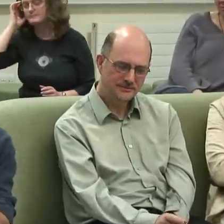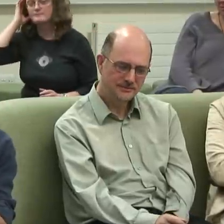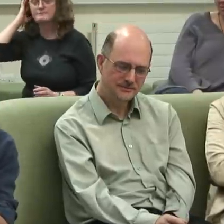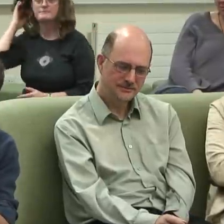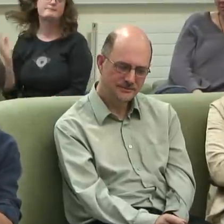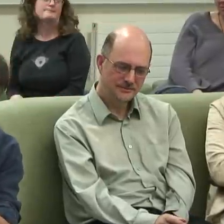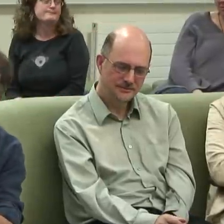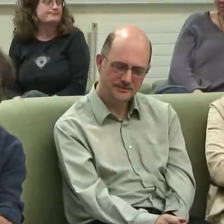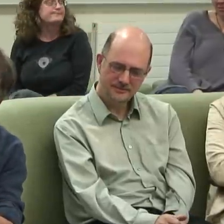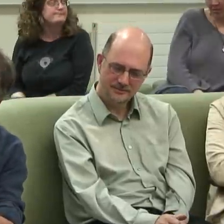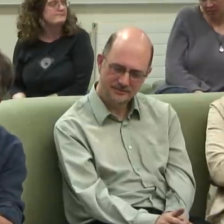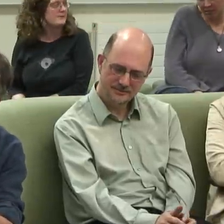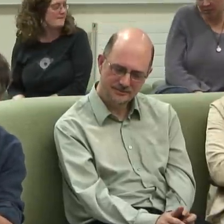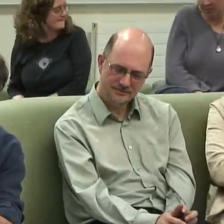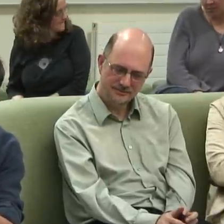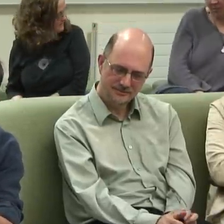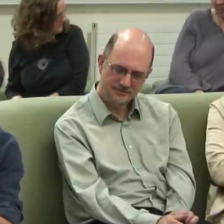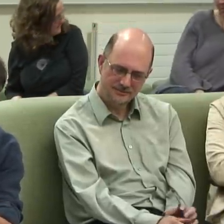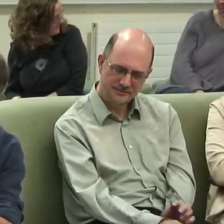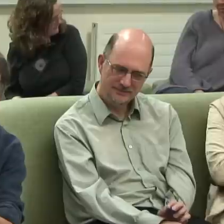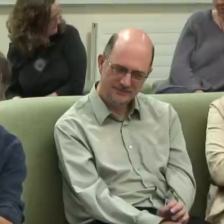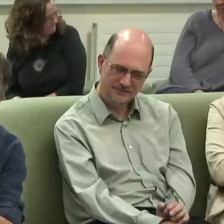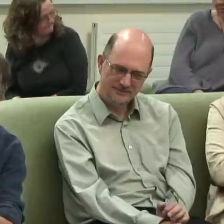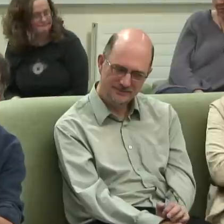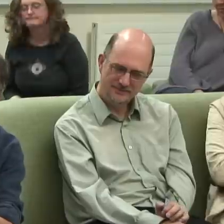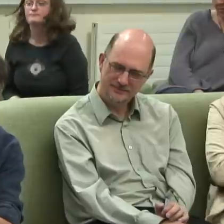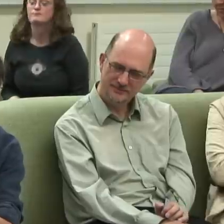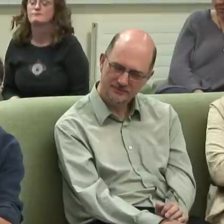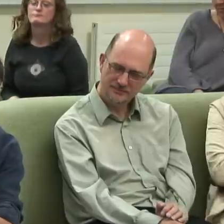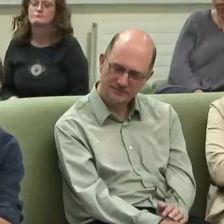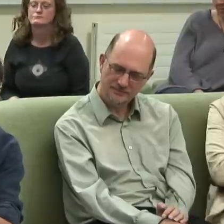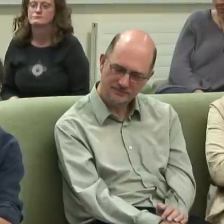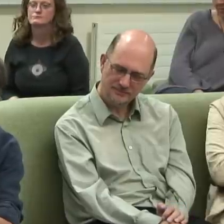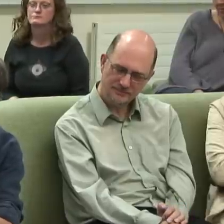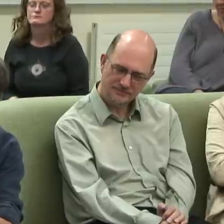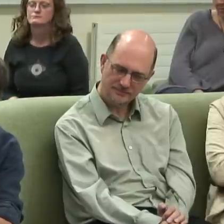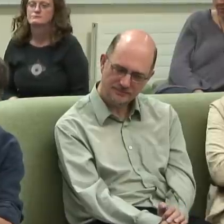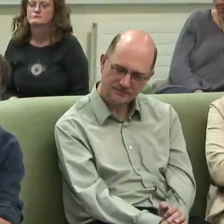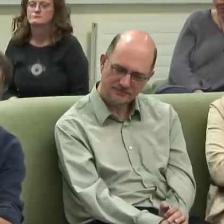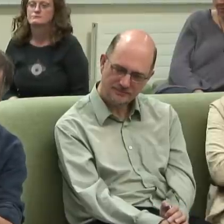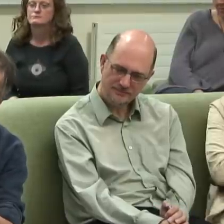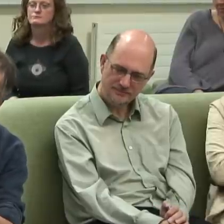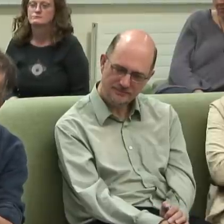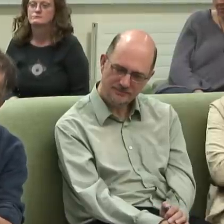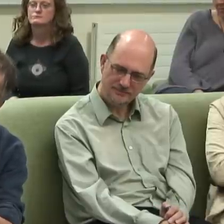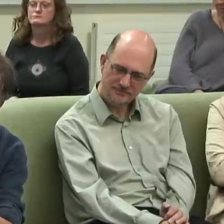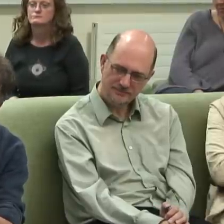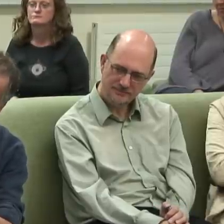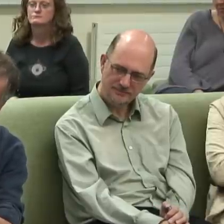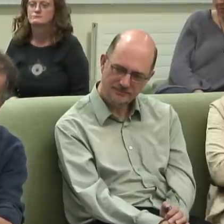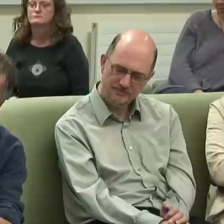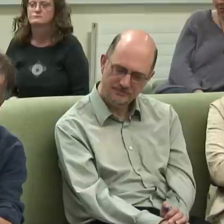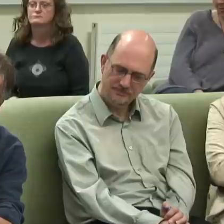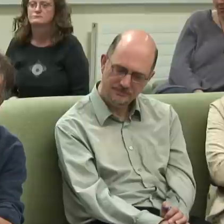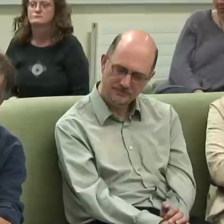as I understand it, and it's just something I've read, but in the original constitution of the United States, they were careful to limit the power of